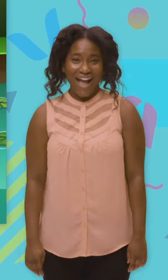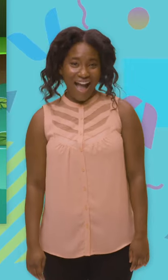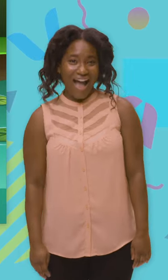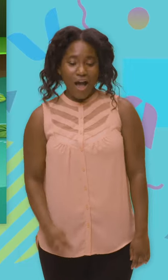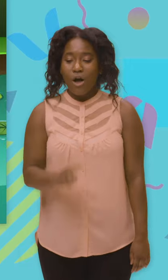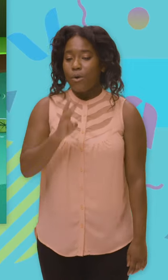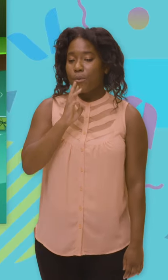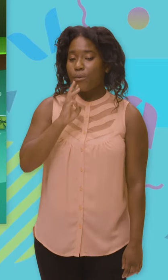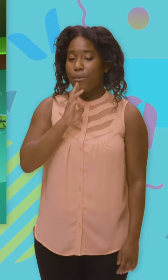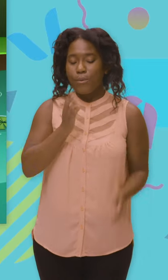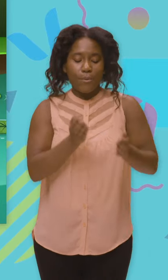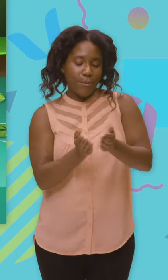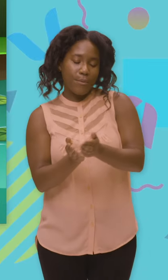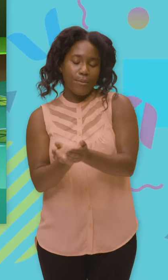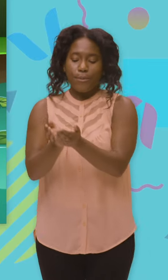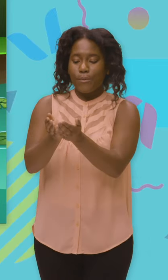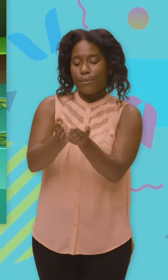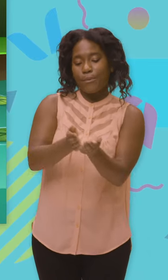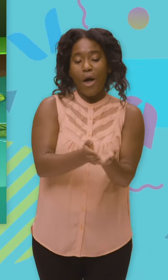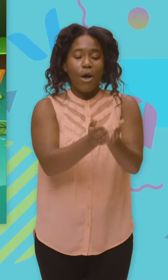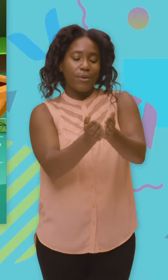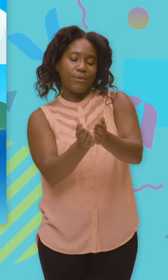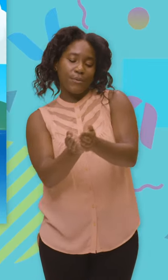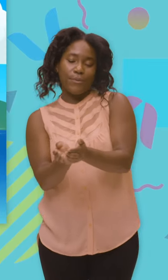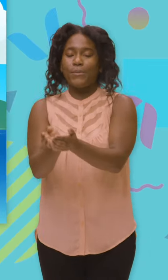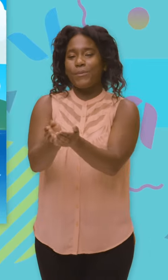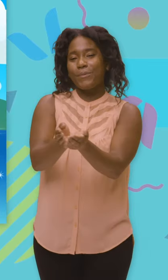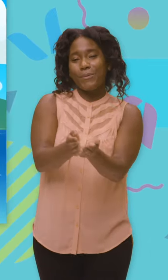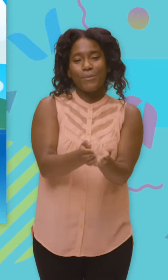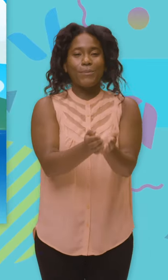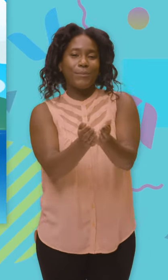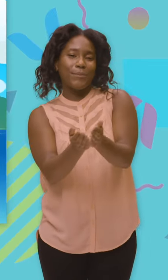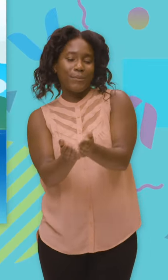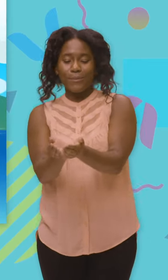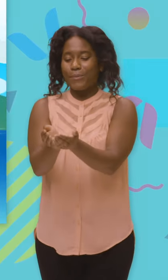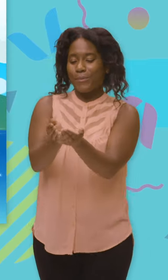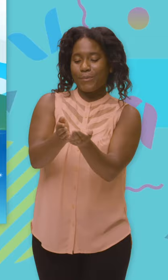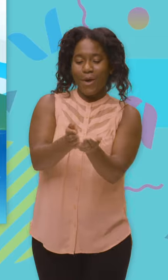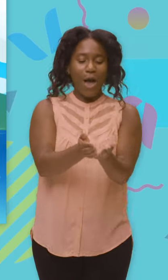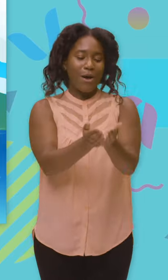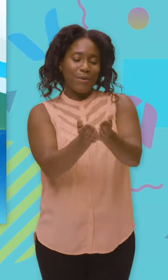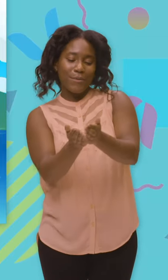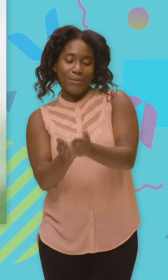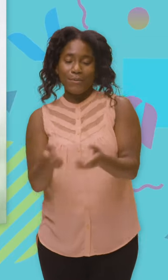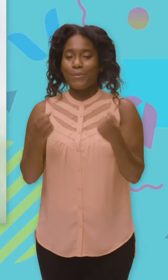Floating down the river, sailing on the sea. Cruising